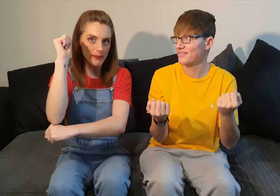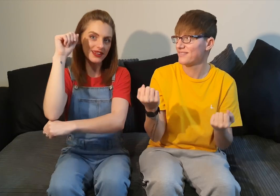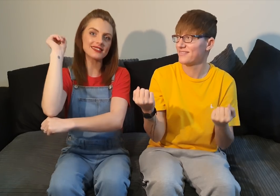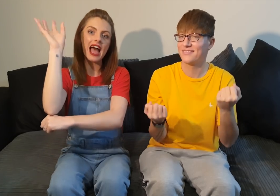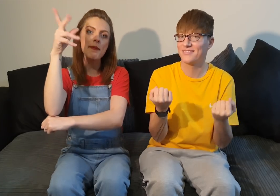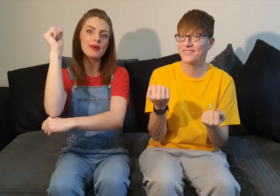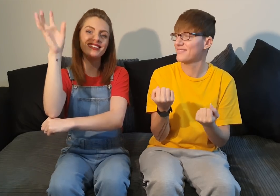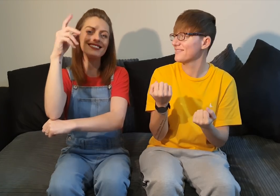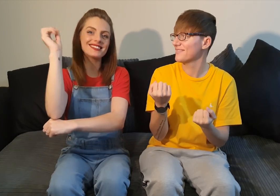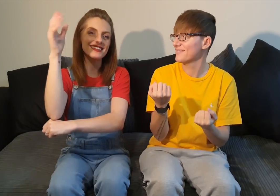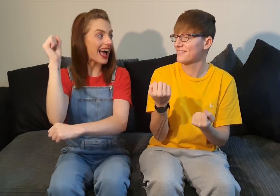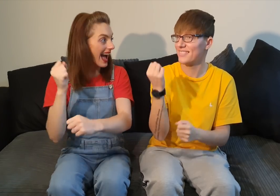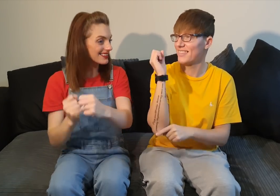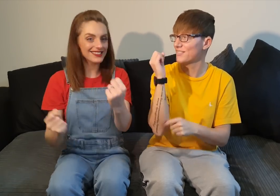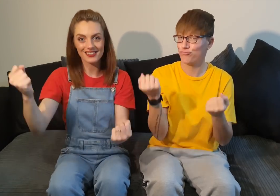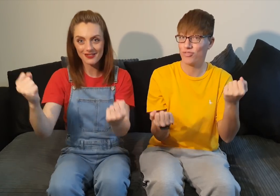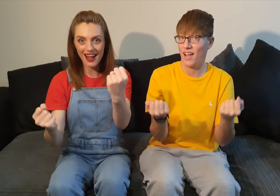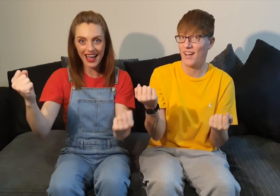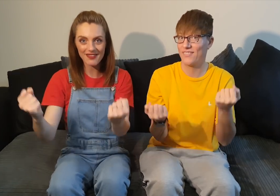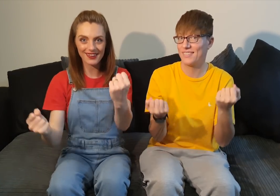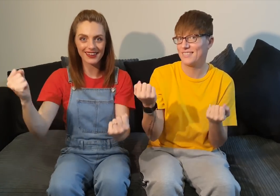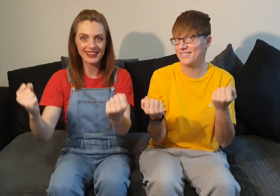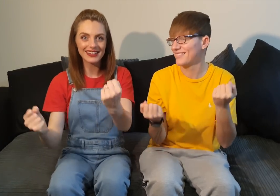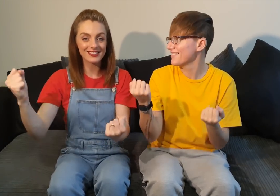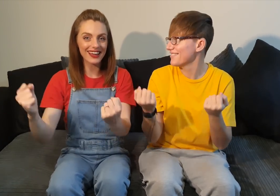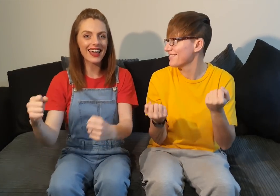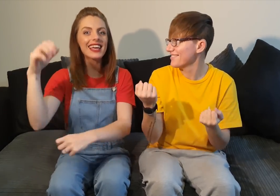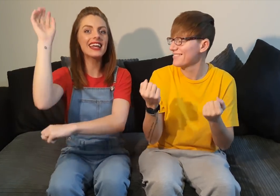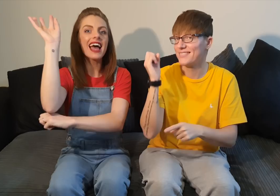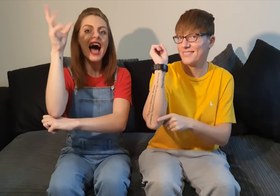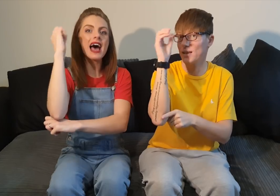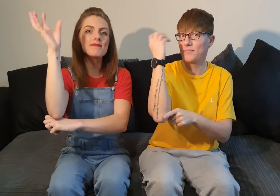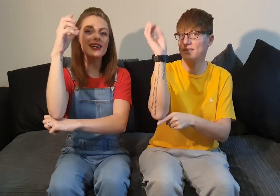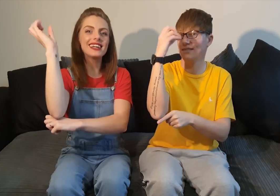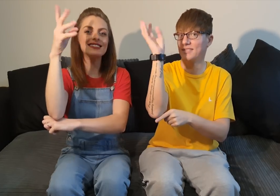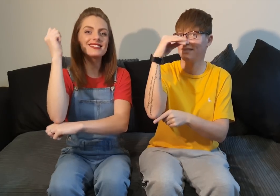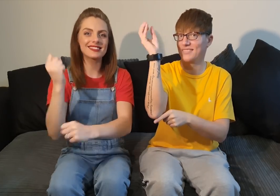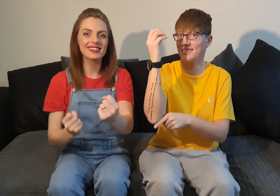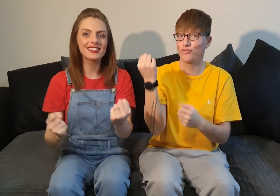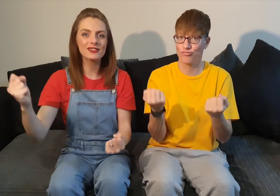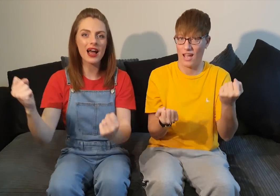ambulance ambulance ambulance and driver let's try that again ambulance driver